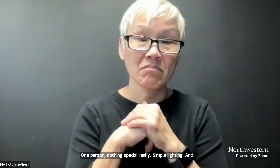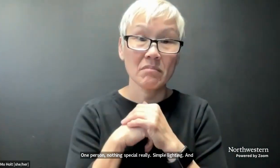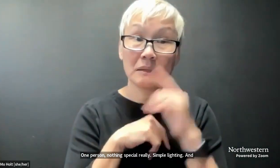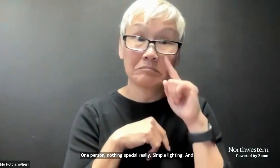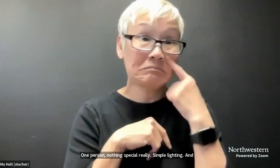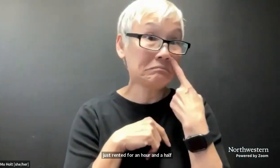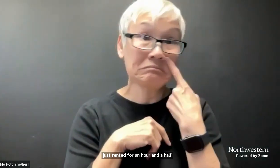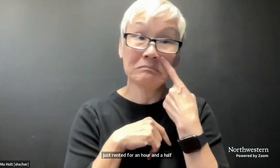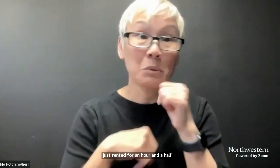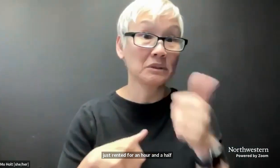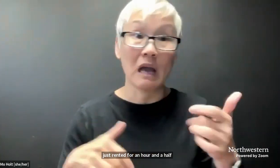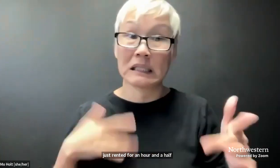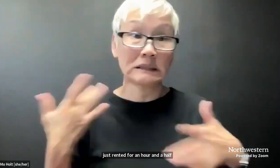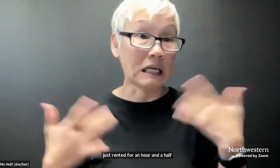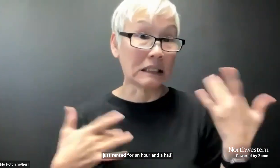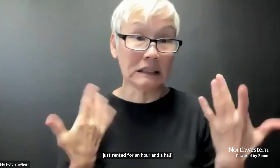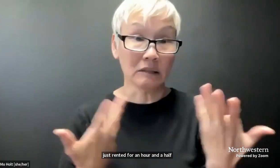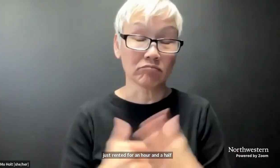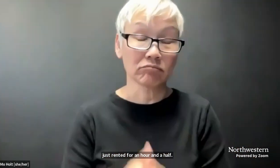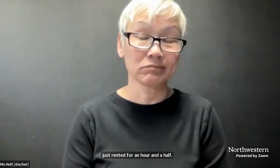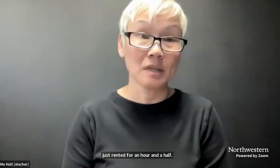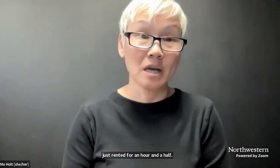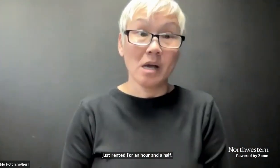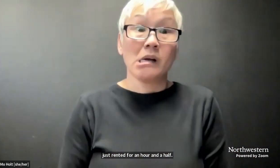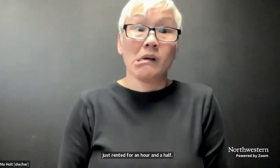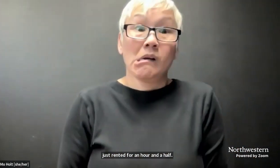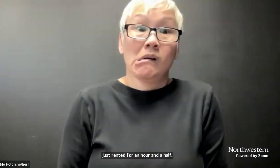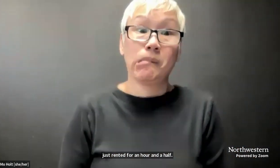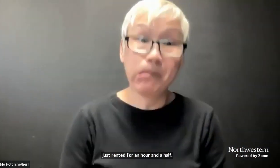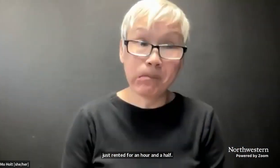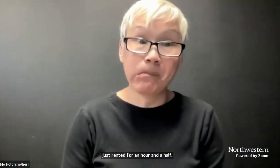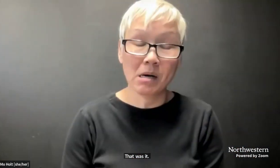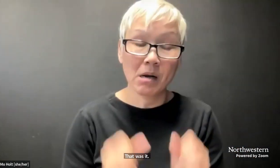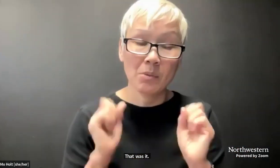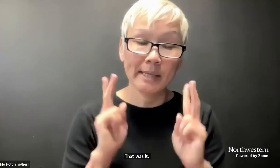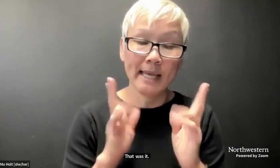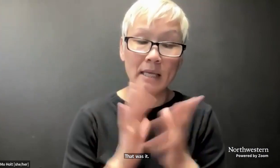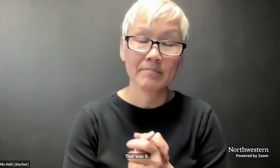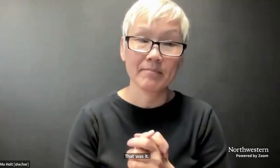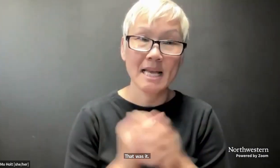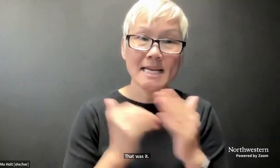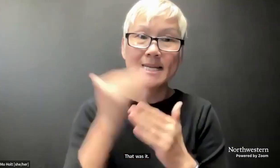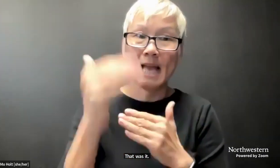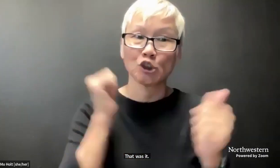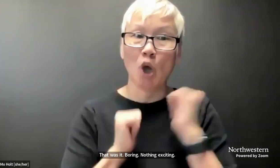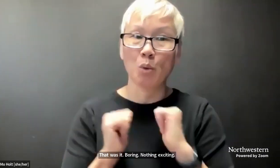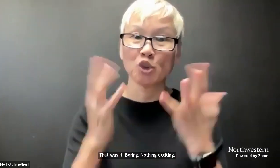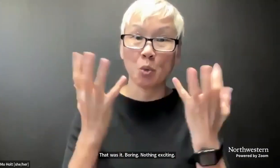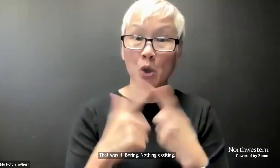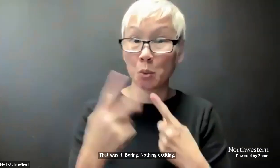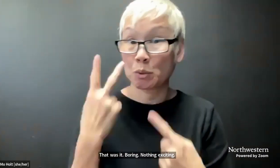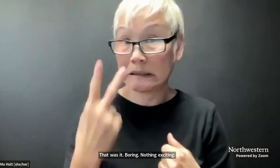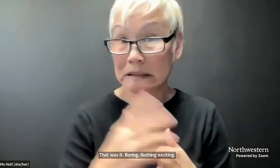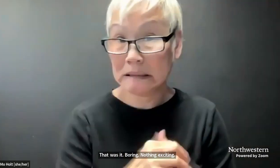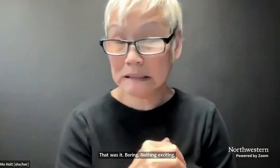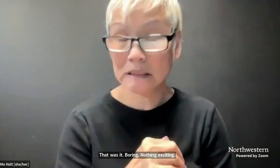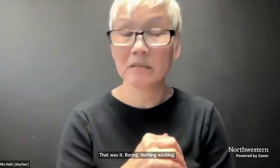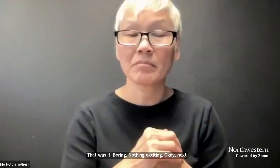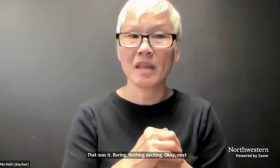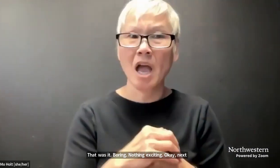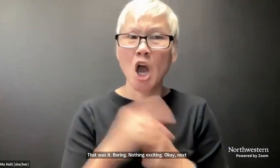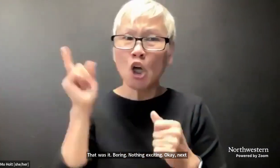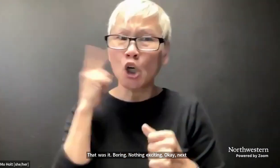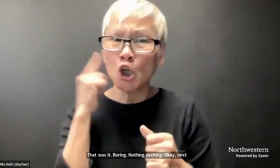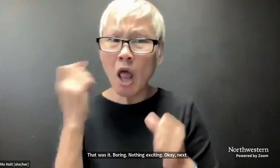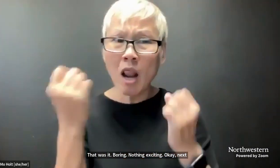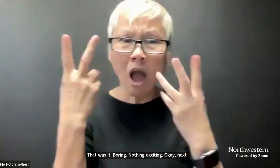That was it. Boring, nothing exciting. Okay, next show that